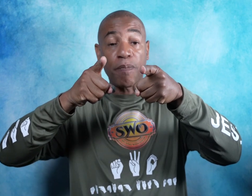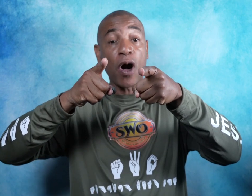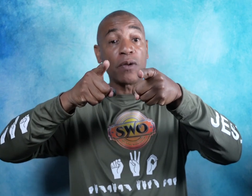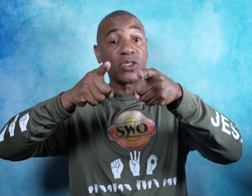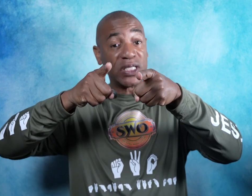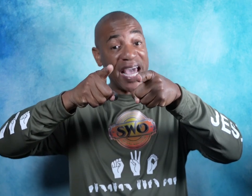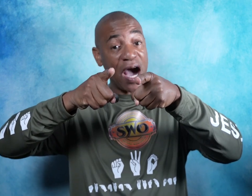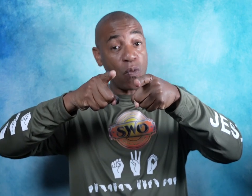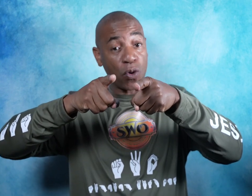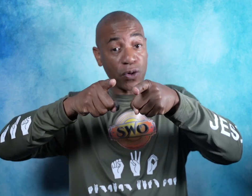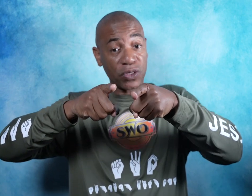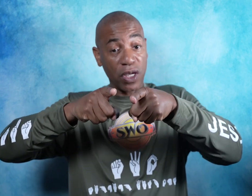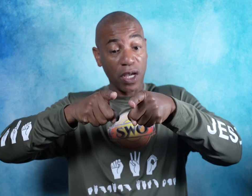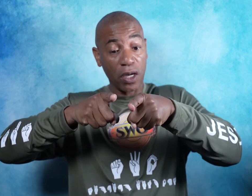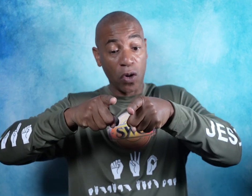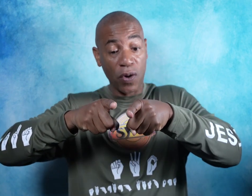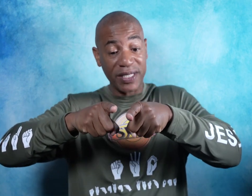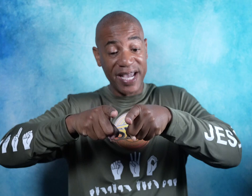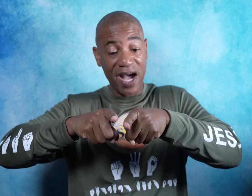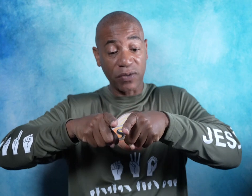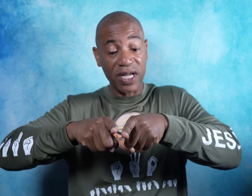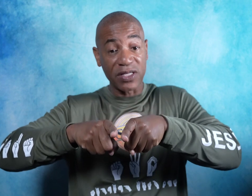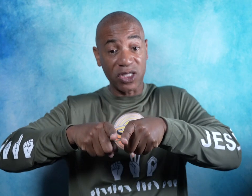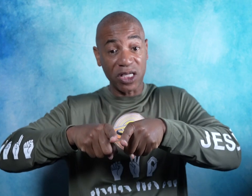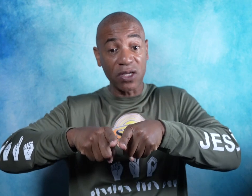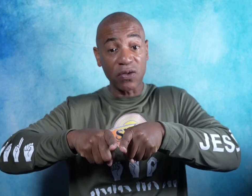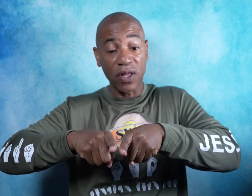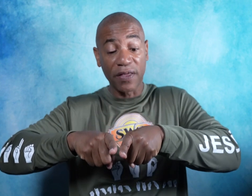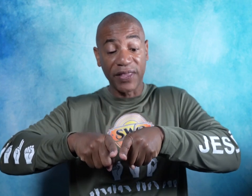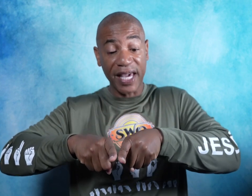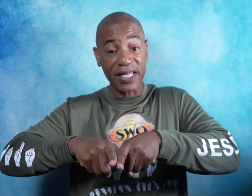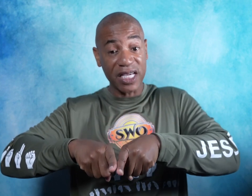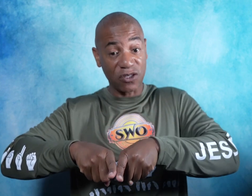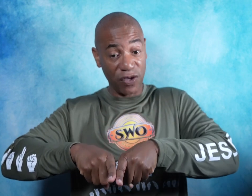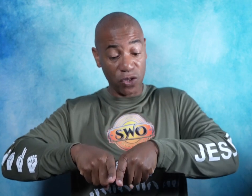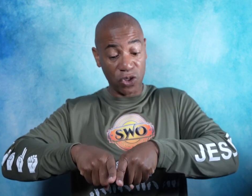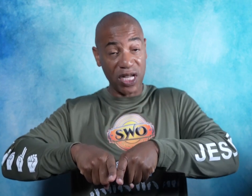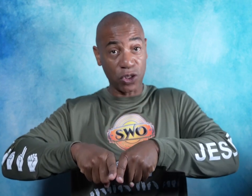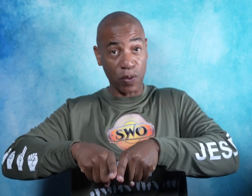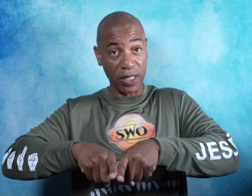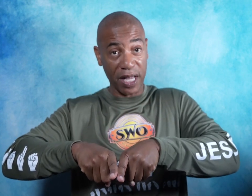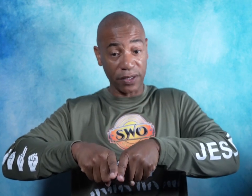palms downward, going down until the index fingers touch one another.